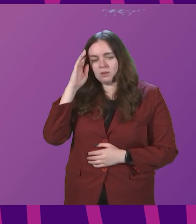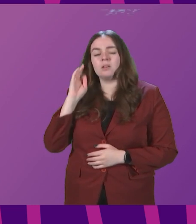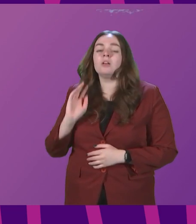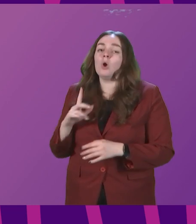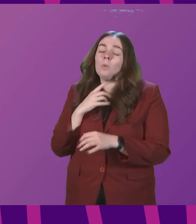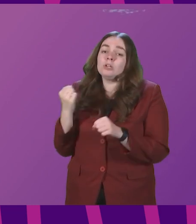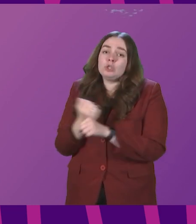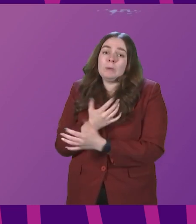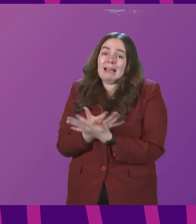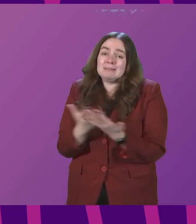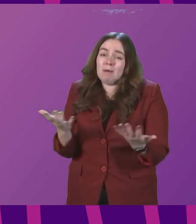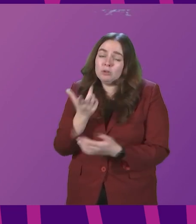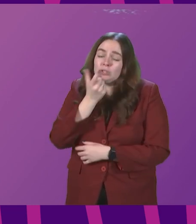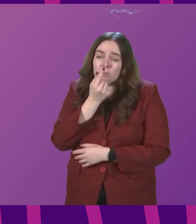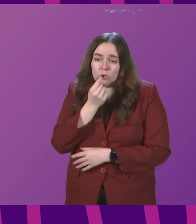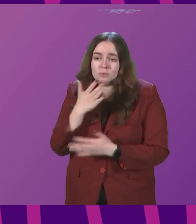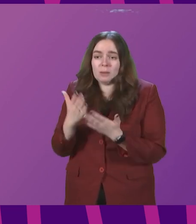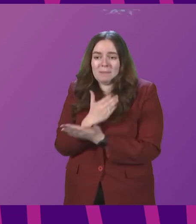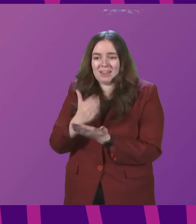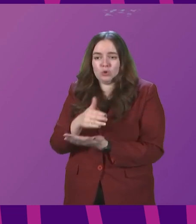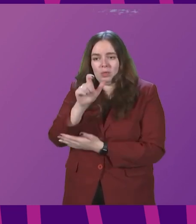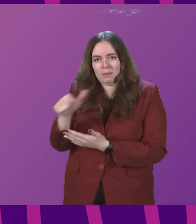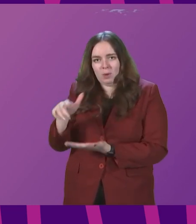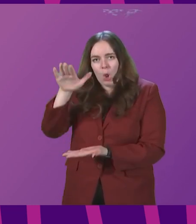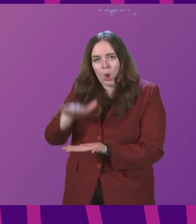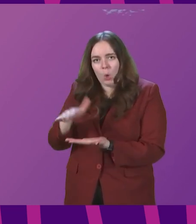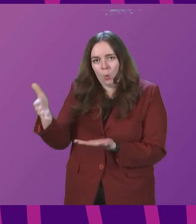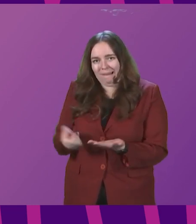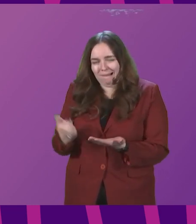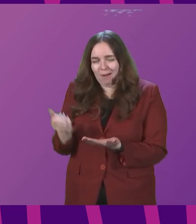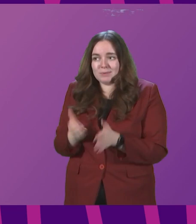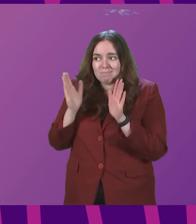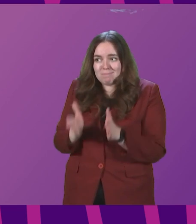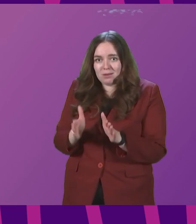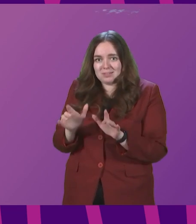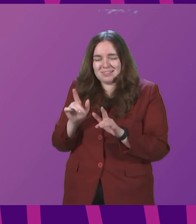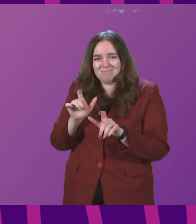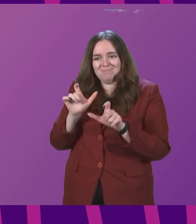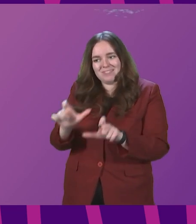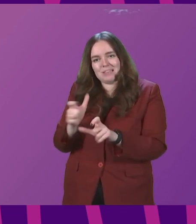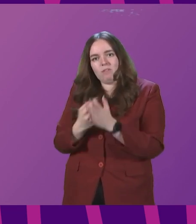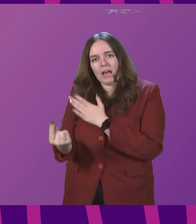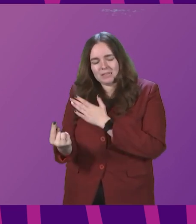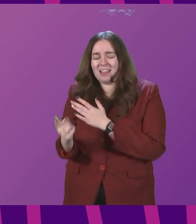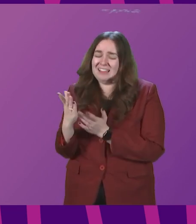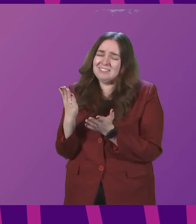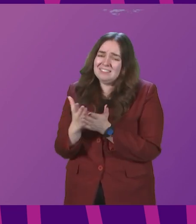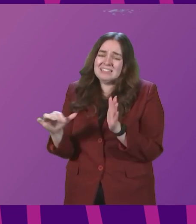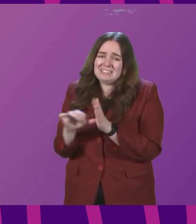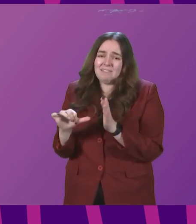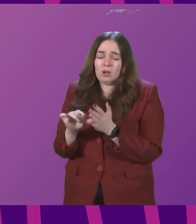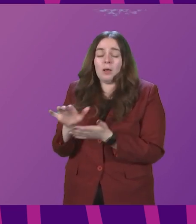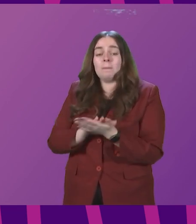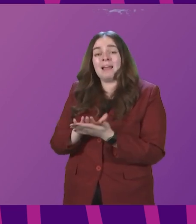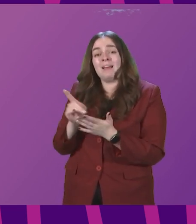we can to ensure that those who are on low incomes and are being required to self-isolate, which is a very difficult thing to be asked to do, get the